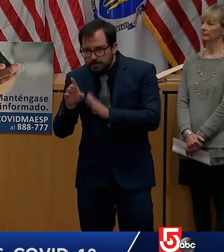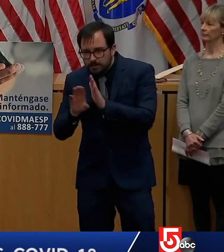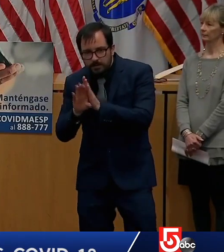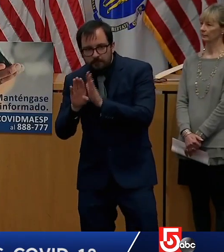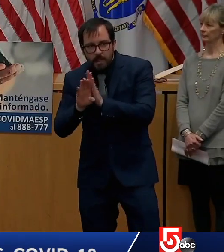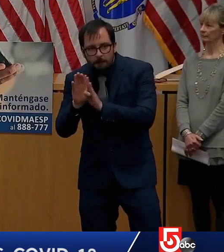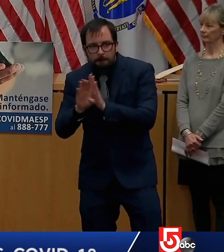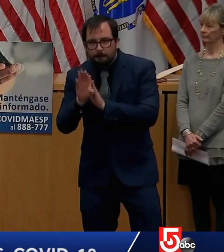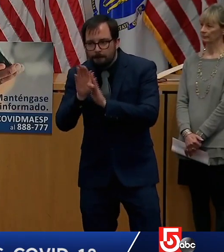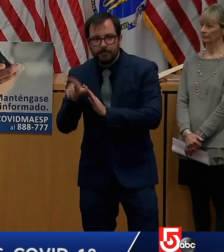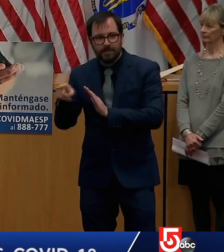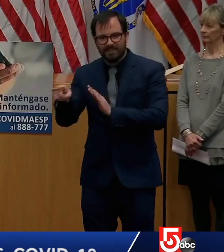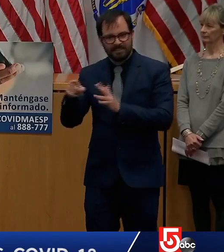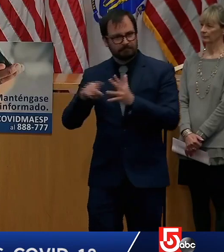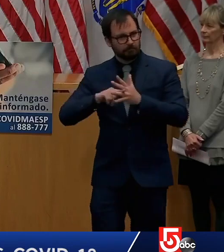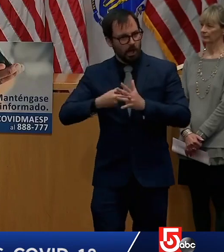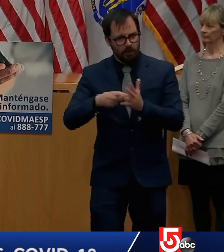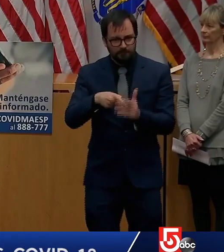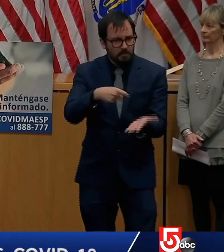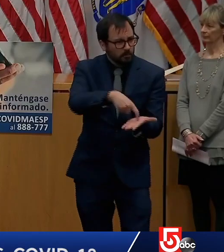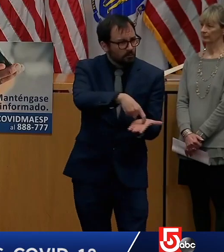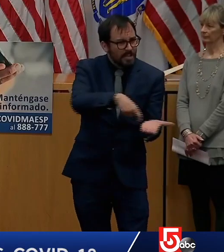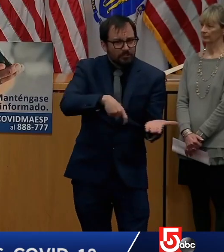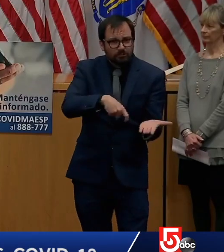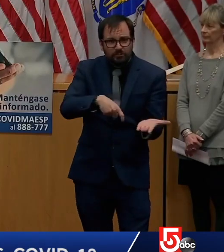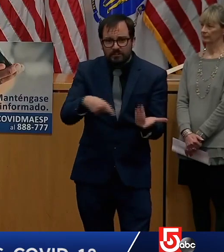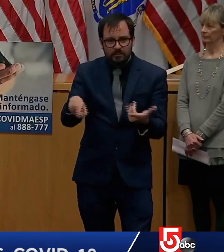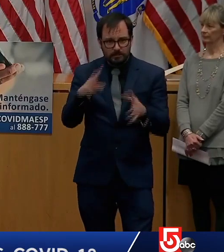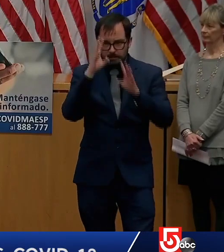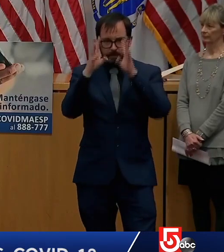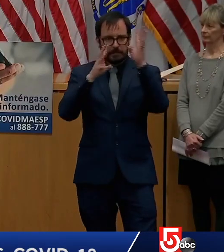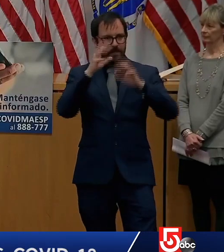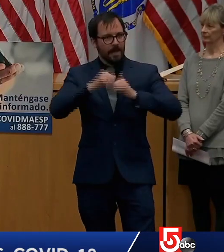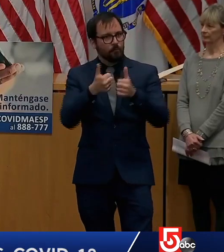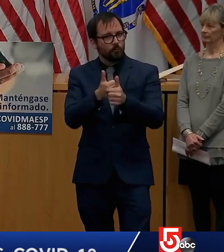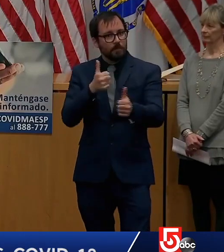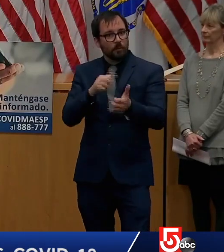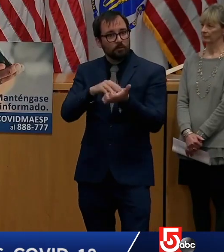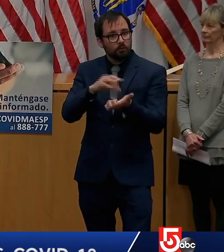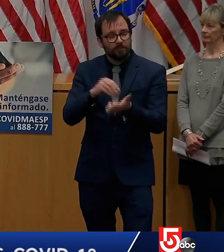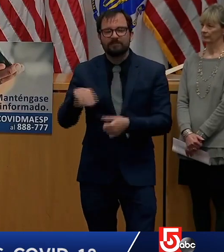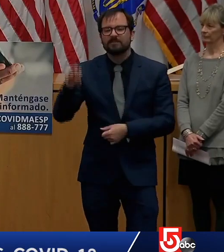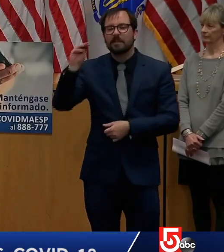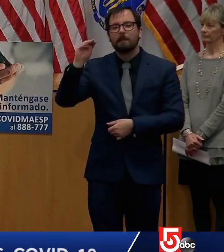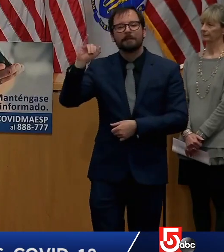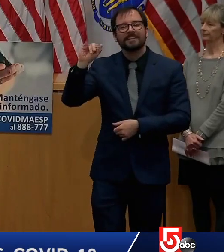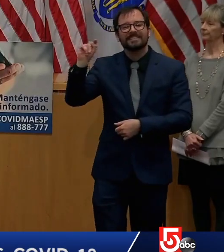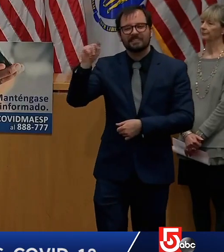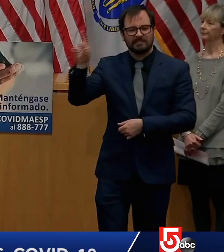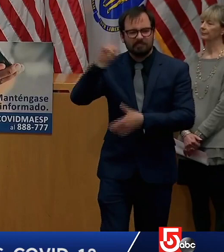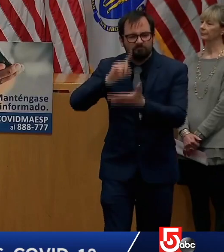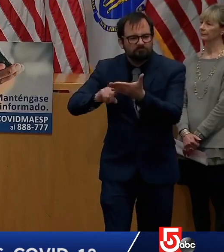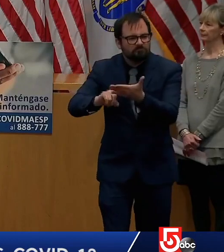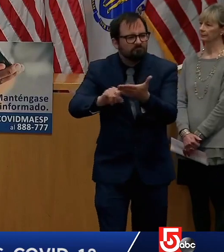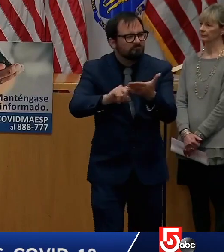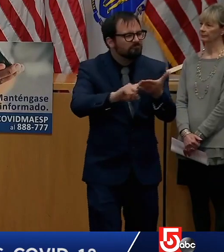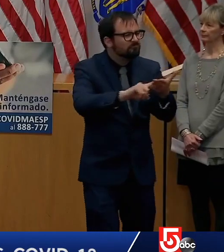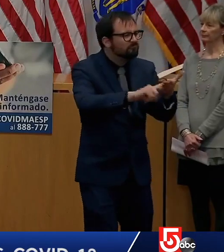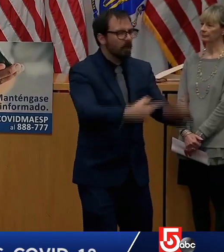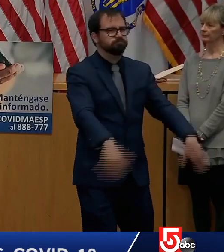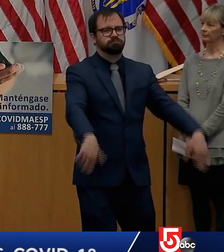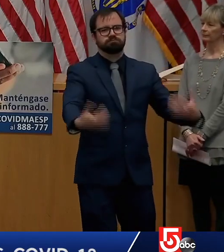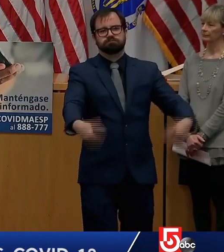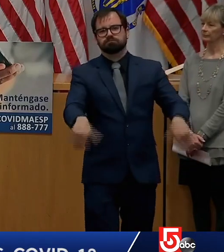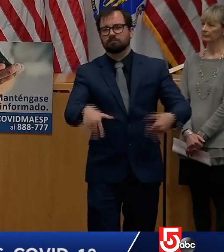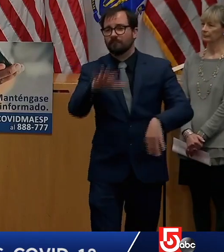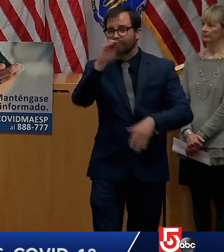best in the nation according to a recent study by the MIT Teaching Systems Lab that looked at similar guidance from all 50 states.